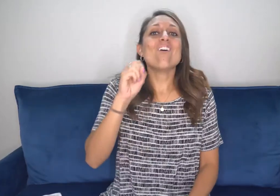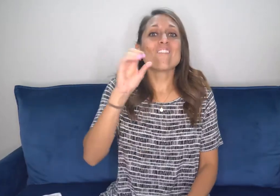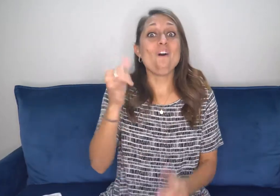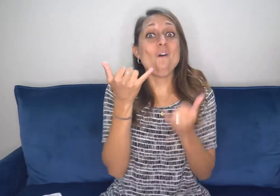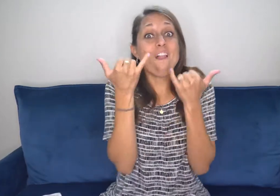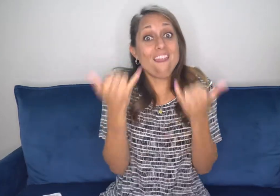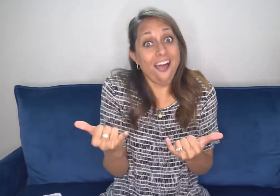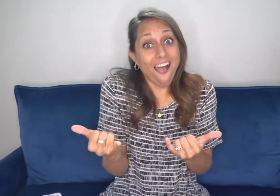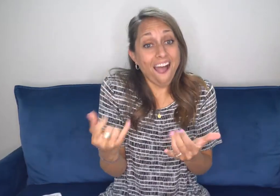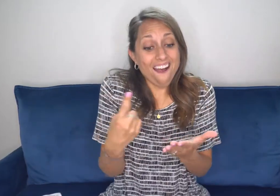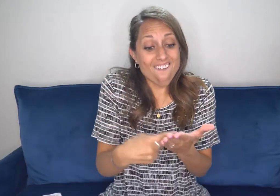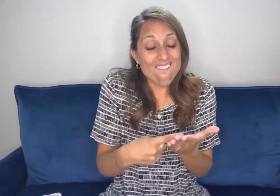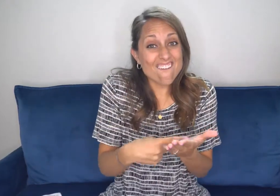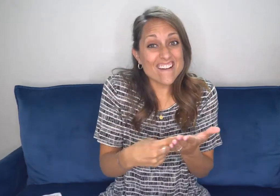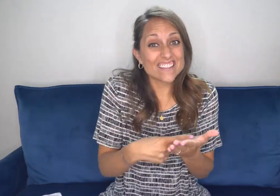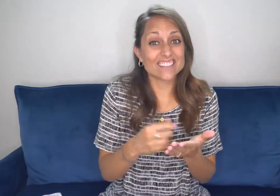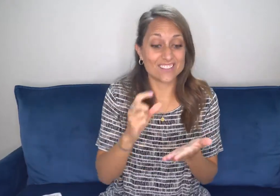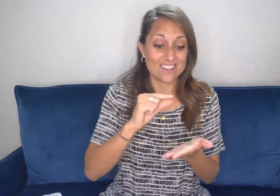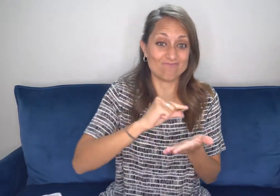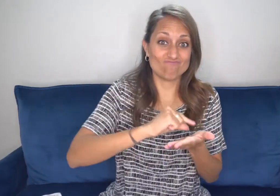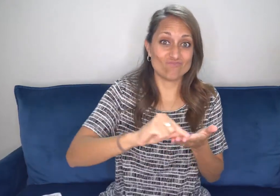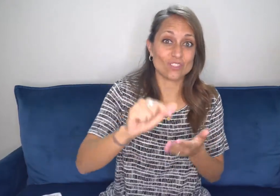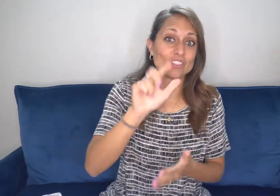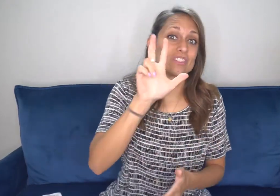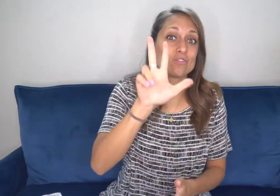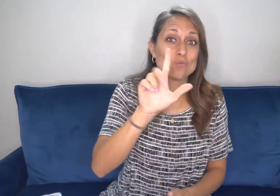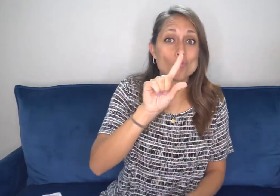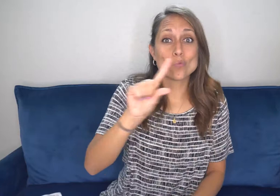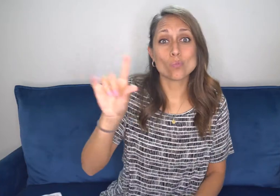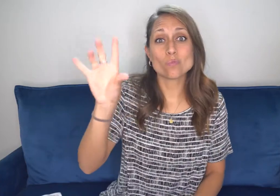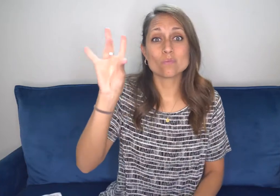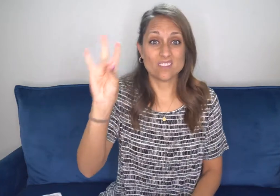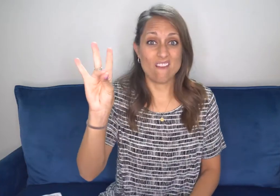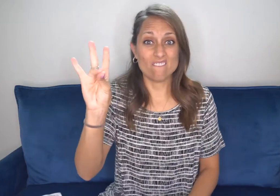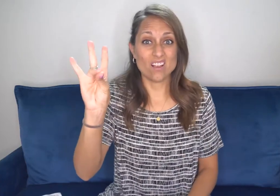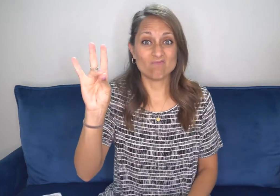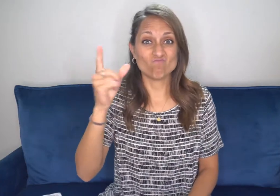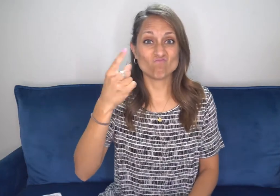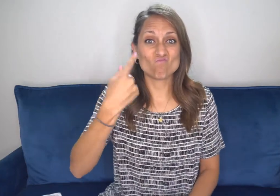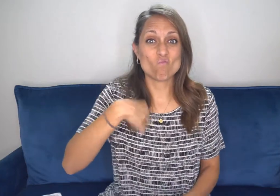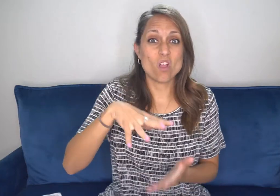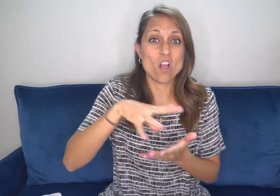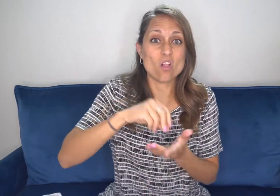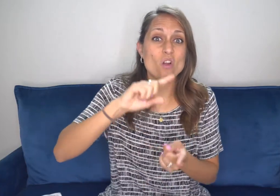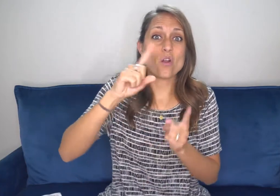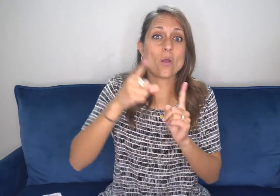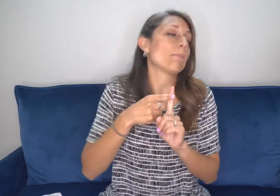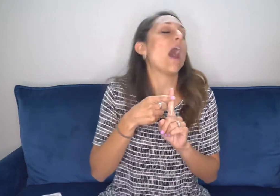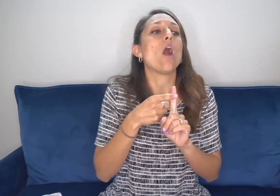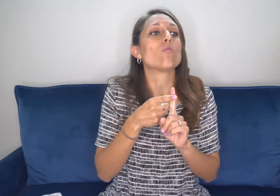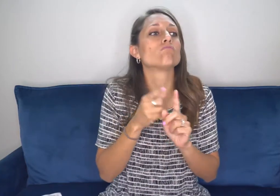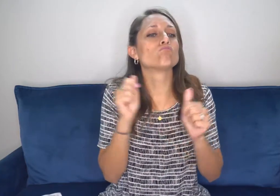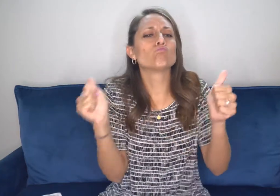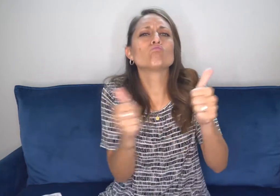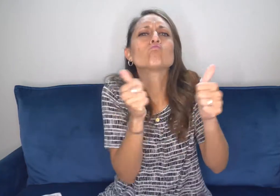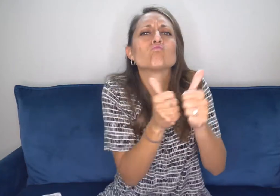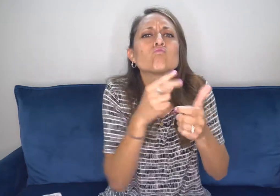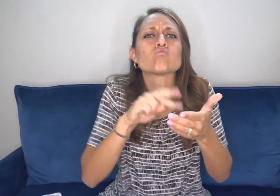So now we're going to be diving into verses three through seven, and we're going to learn